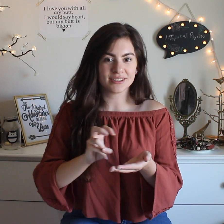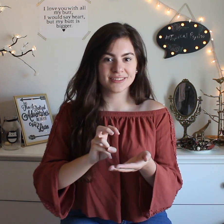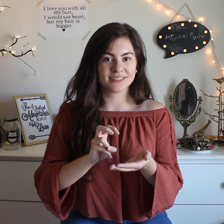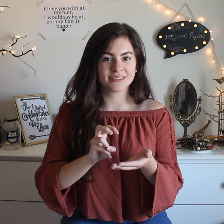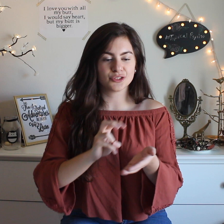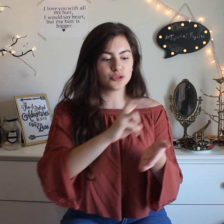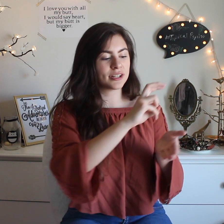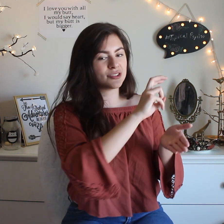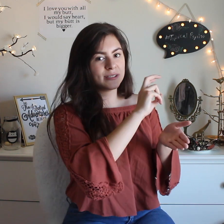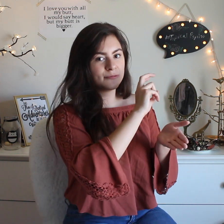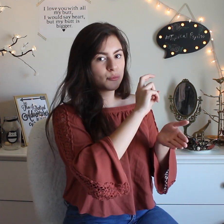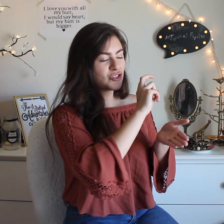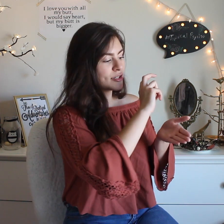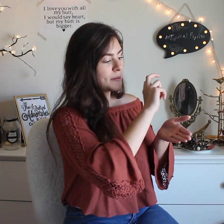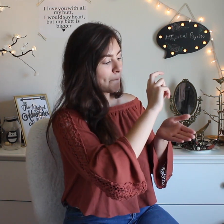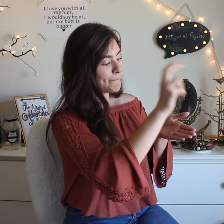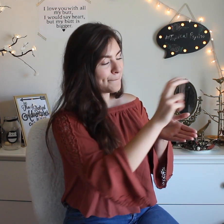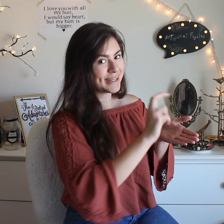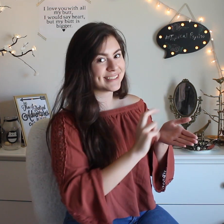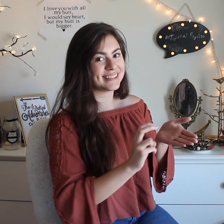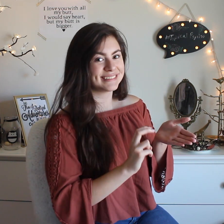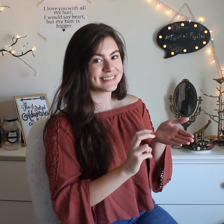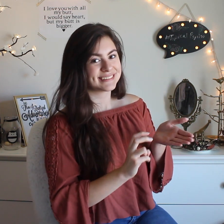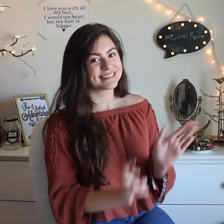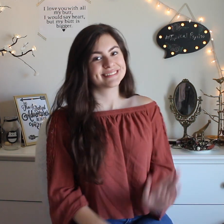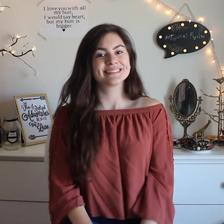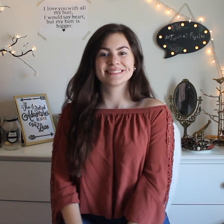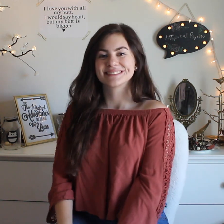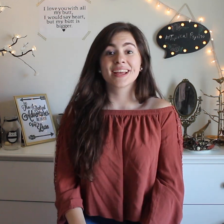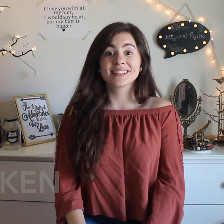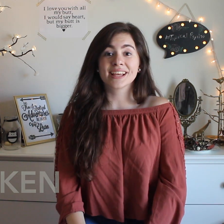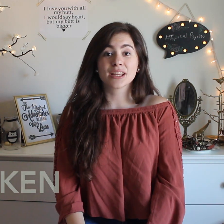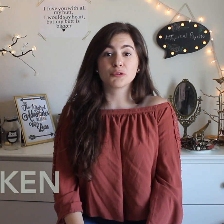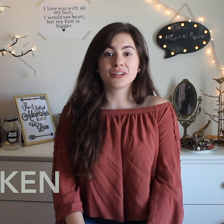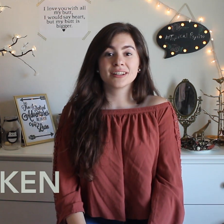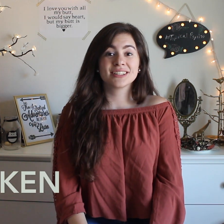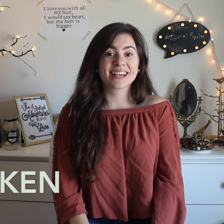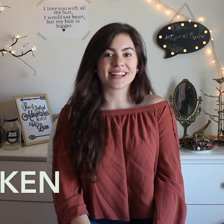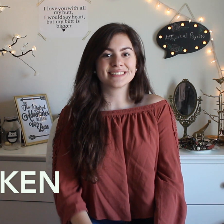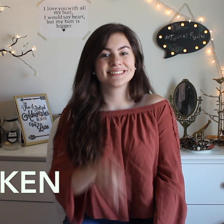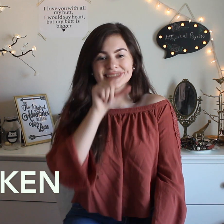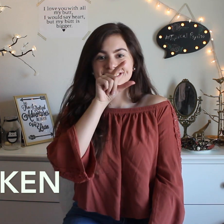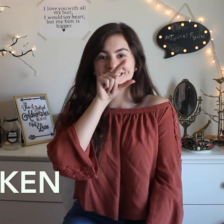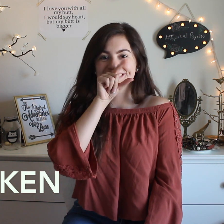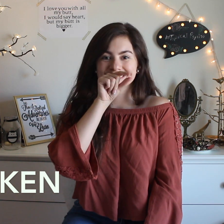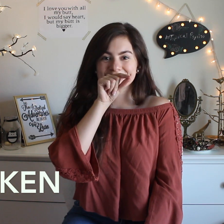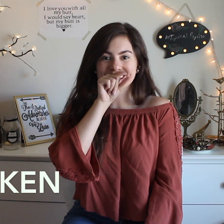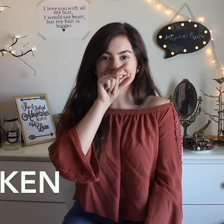so do like a C formation pizza second word chicken chicken